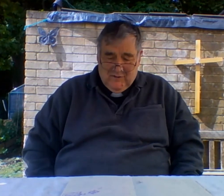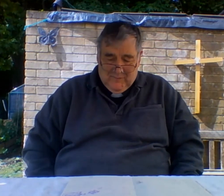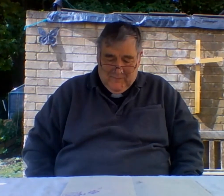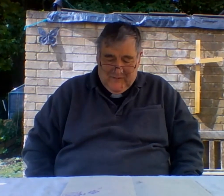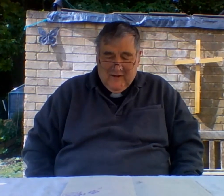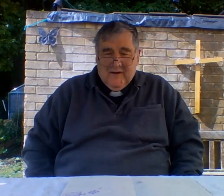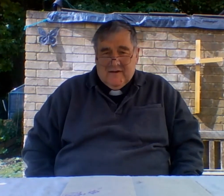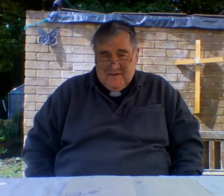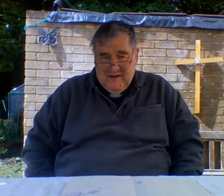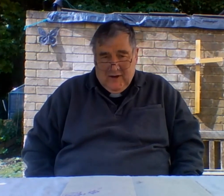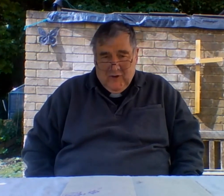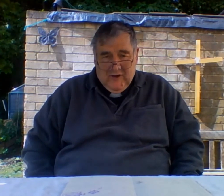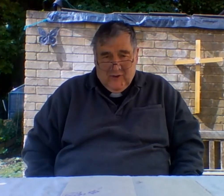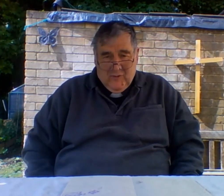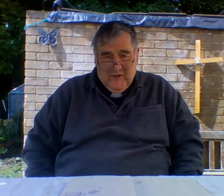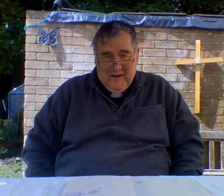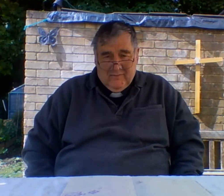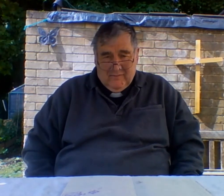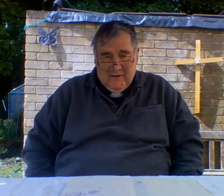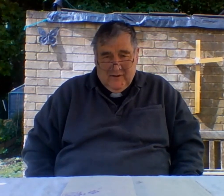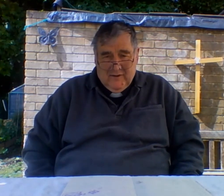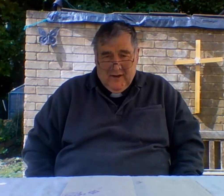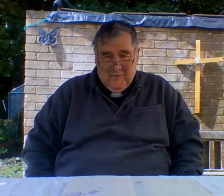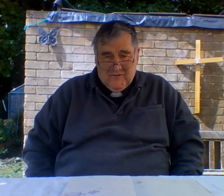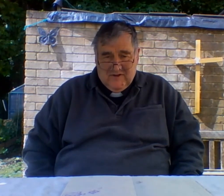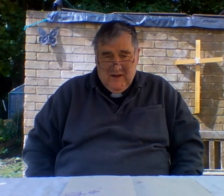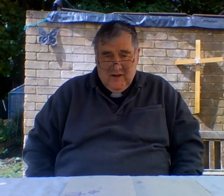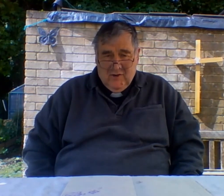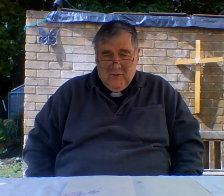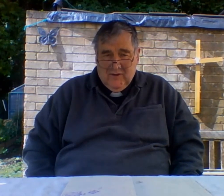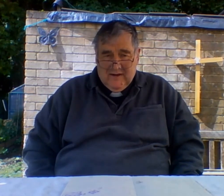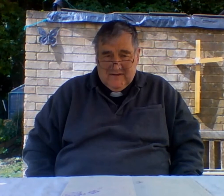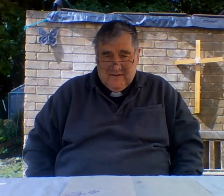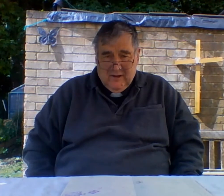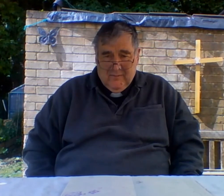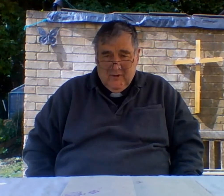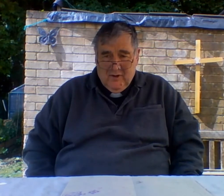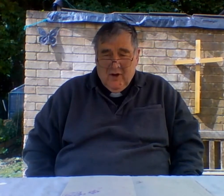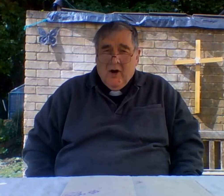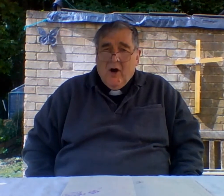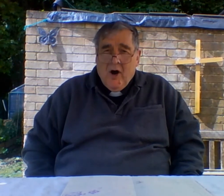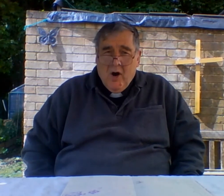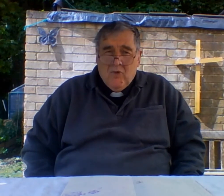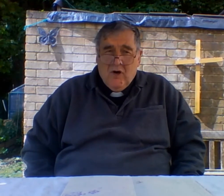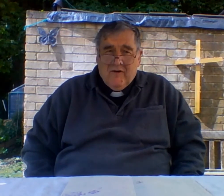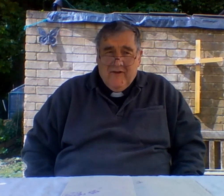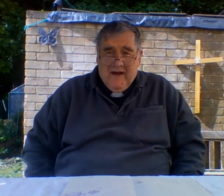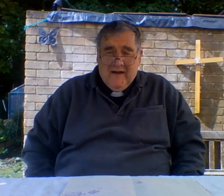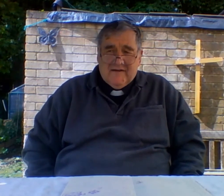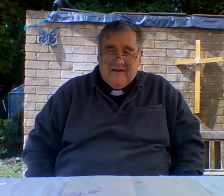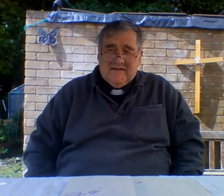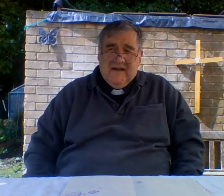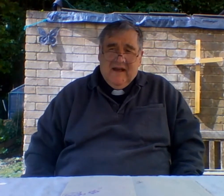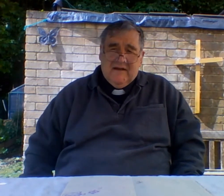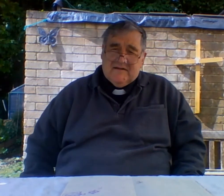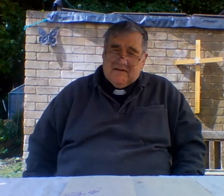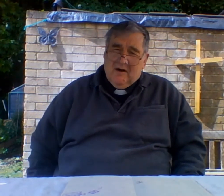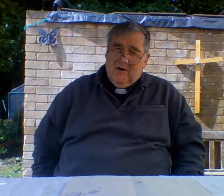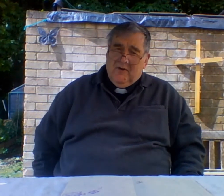see how you get on with that and i will see you next time homework for that is again start looking